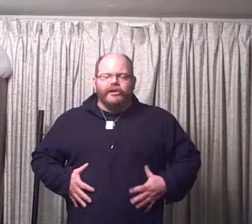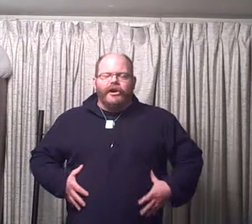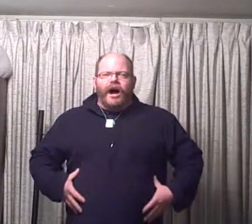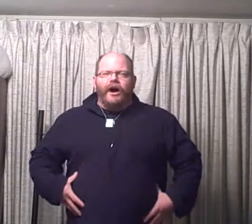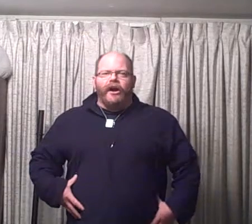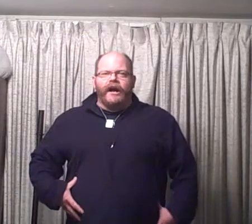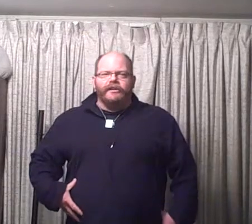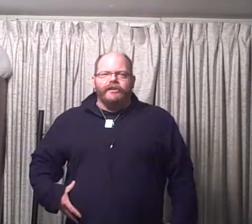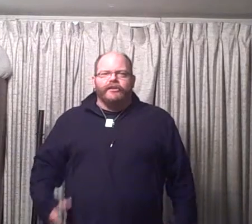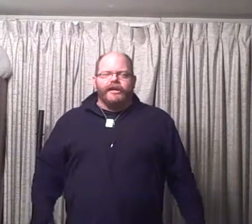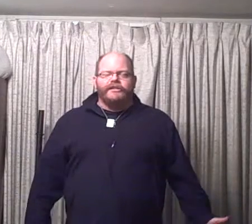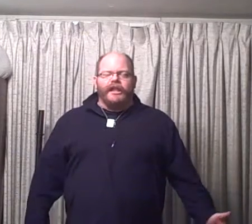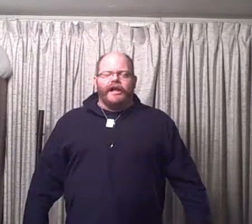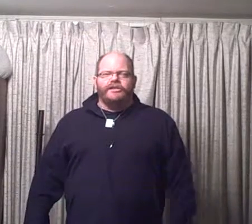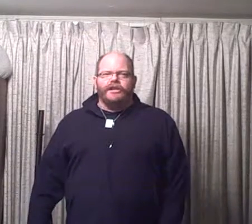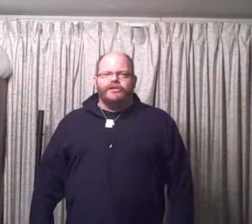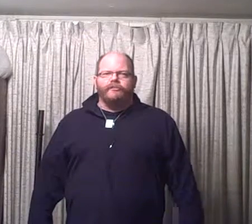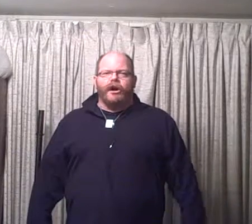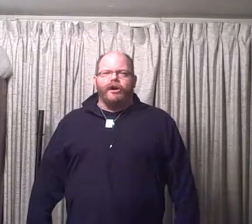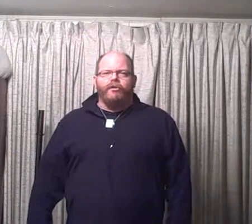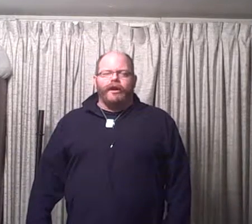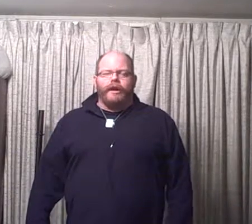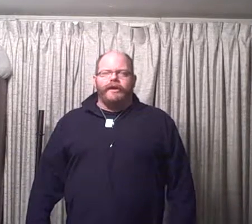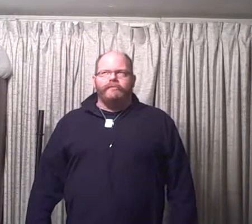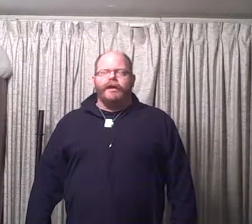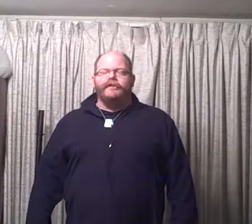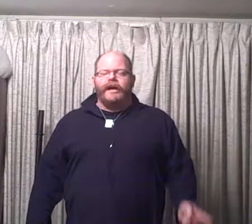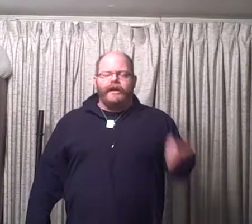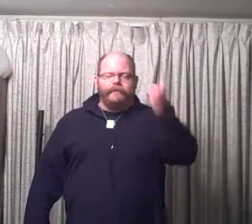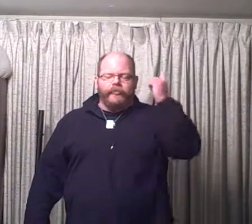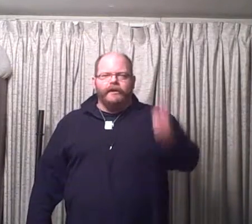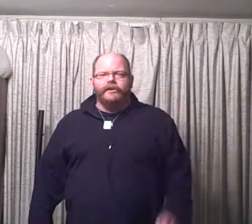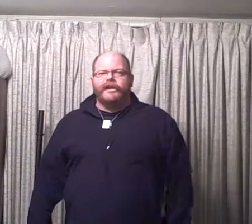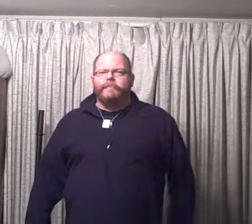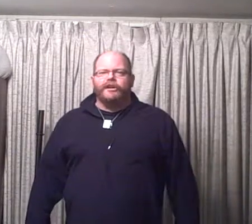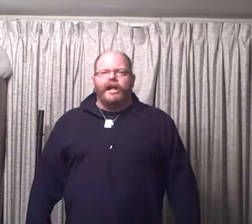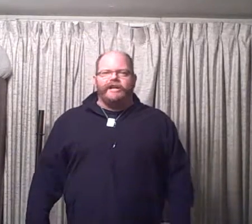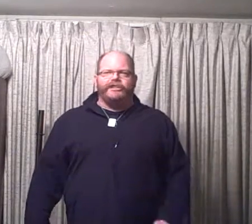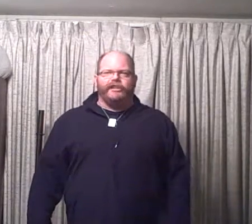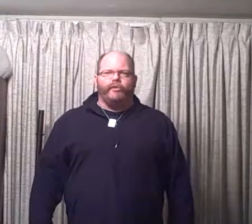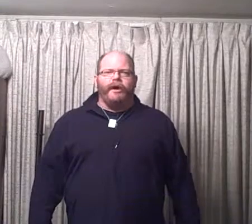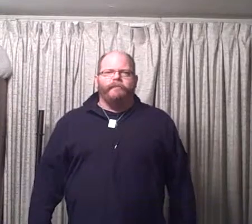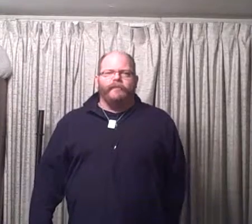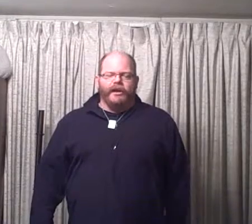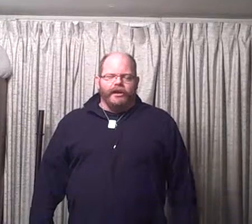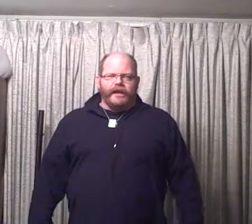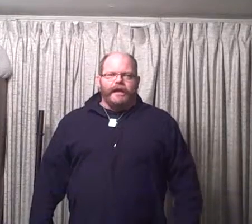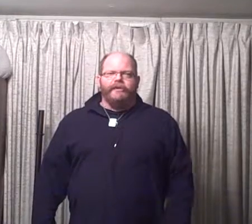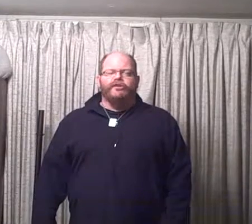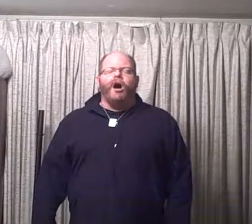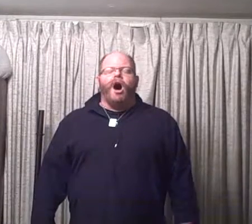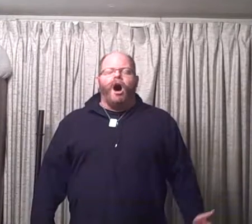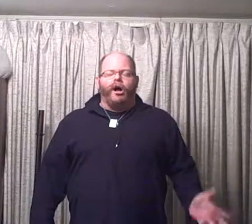All right. Until I see you tomorrow. I mean, Monday. Keep it classy in the web. And I bid you all